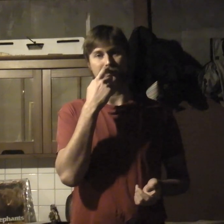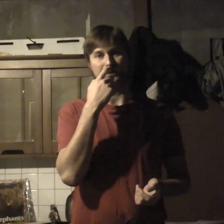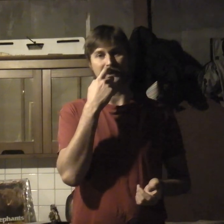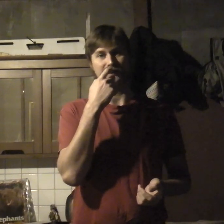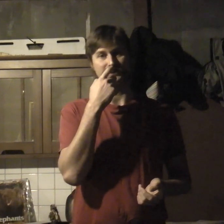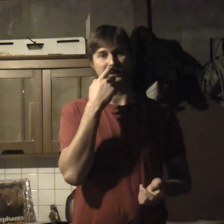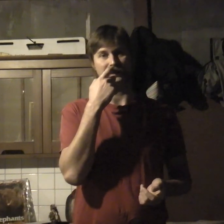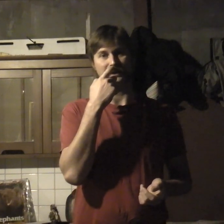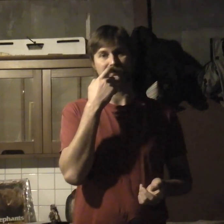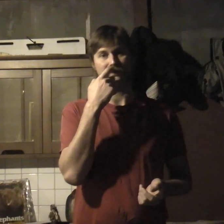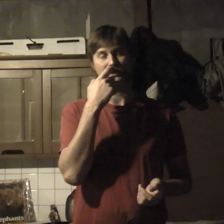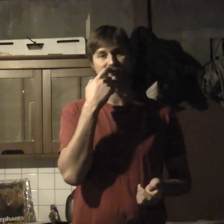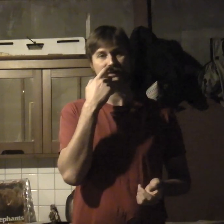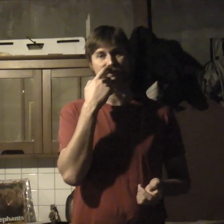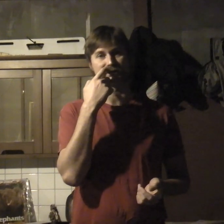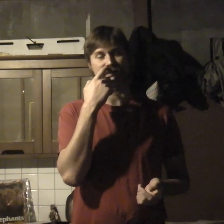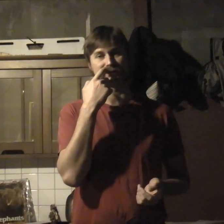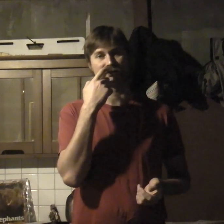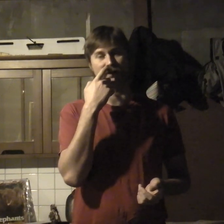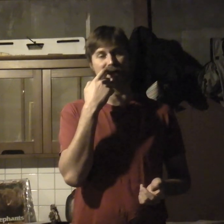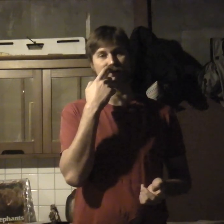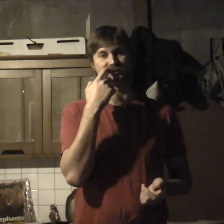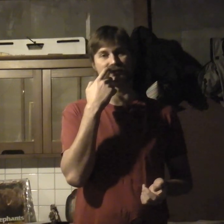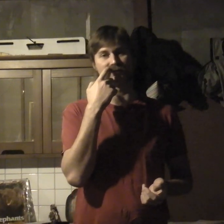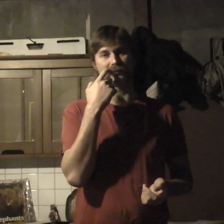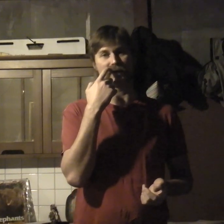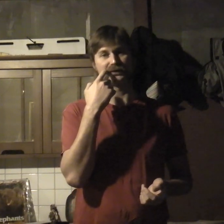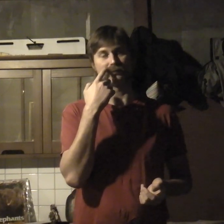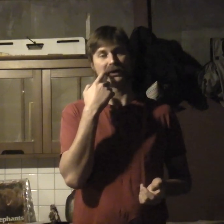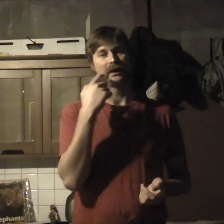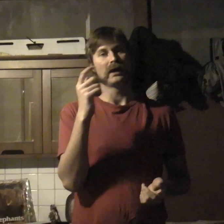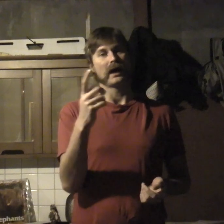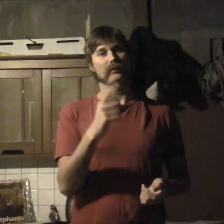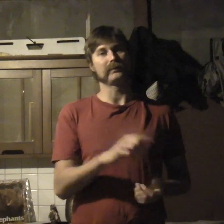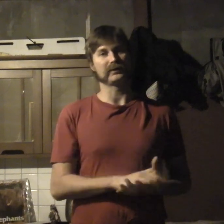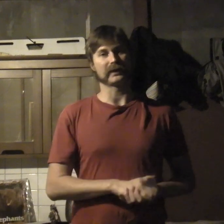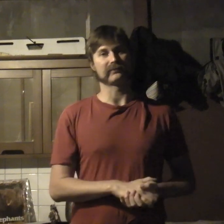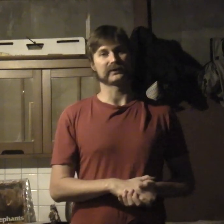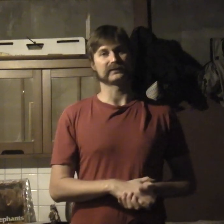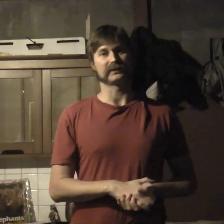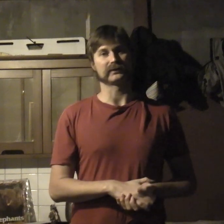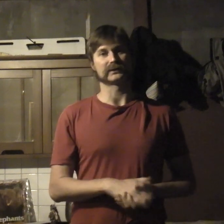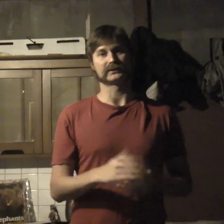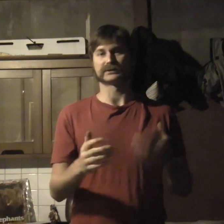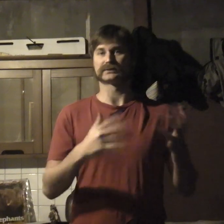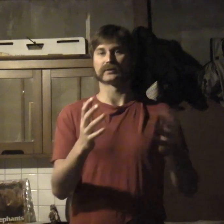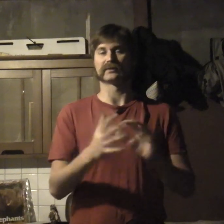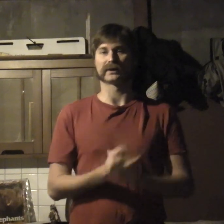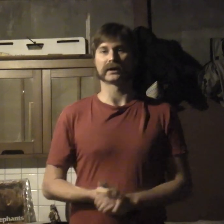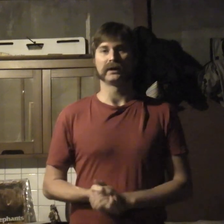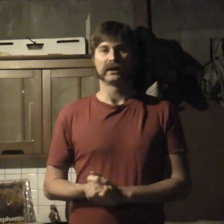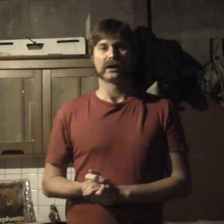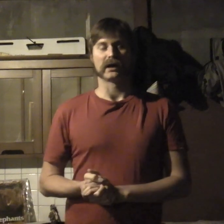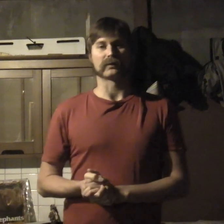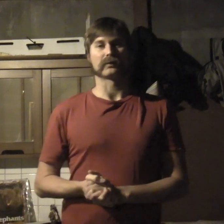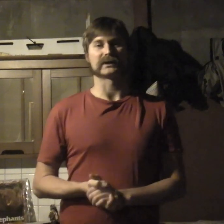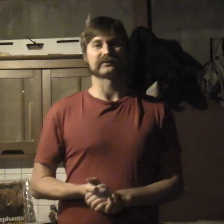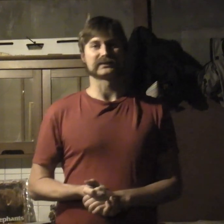put links or anything below videos or any useful information. But I will be doing that for this video because this is more of a request for